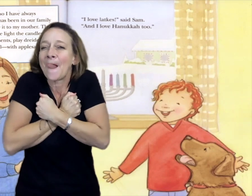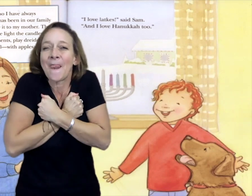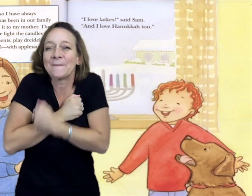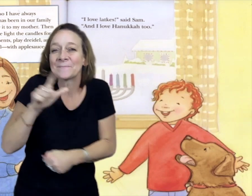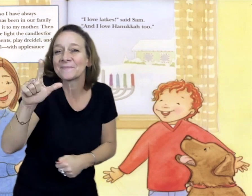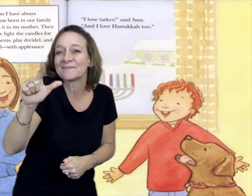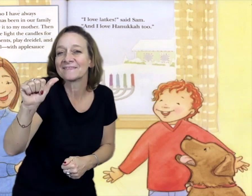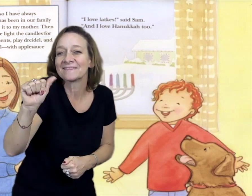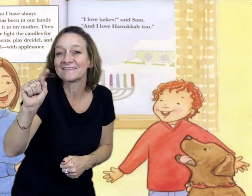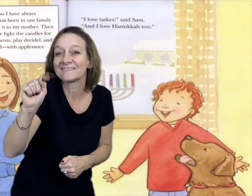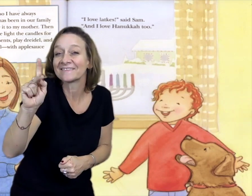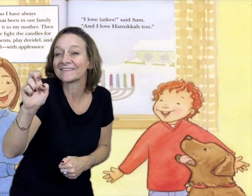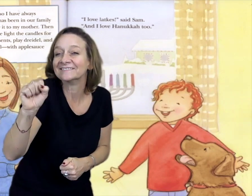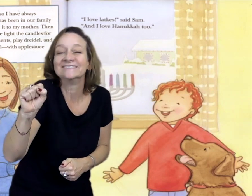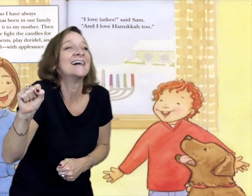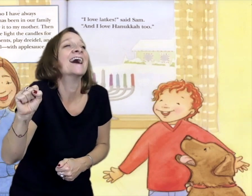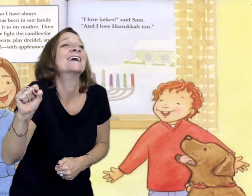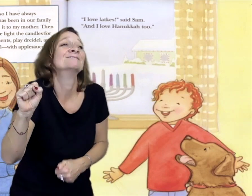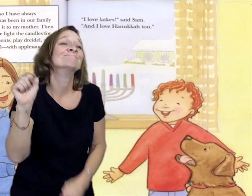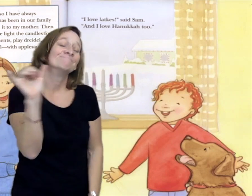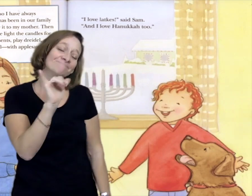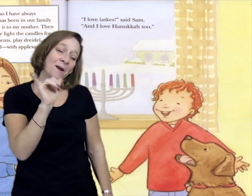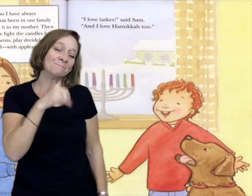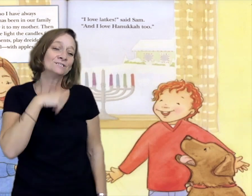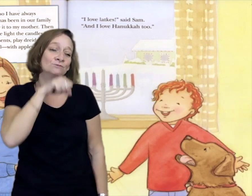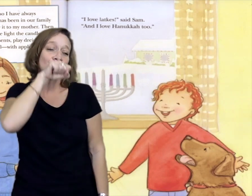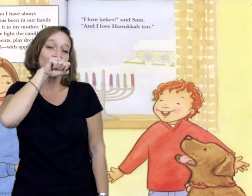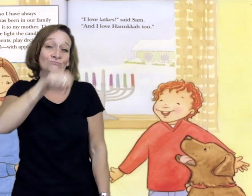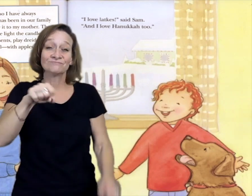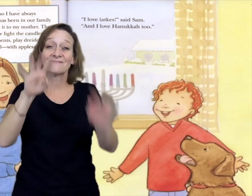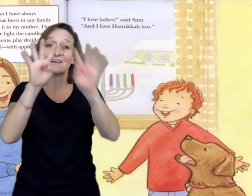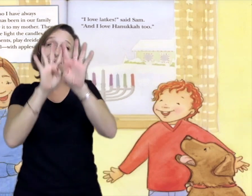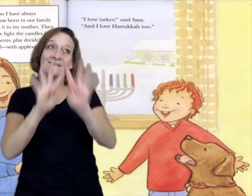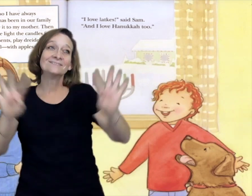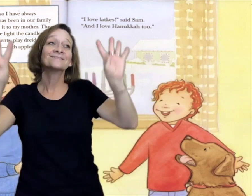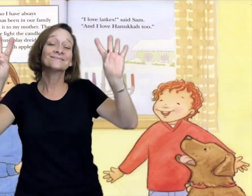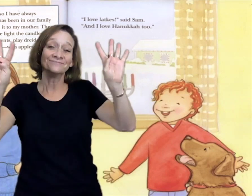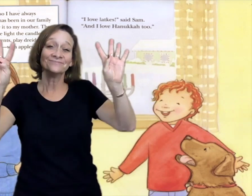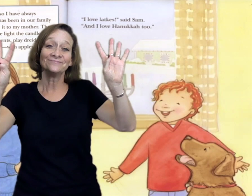I love latkes, said Sam. And I love Hanukkah, too.